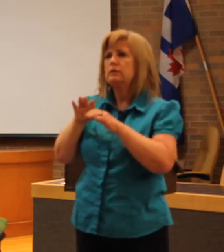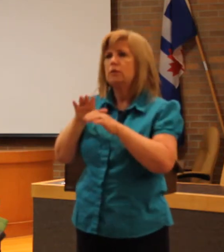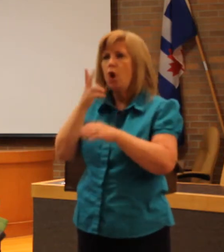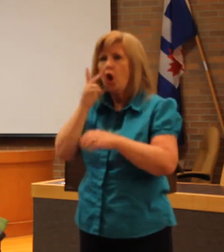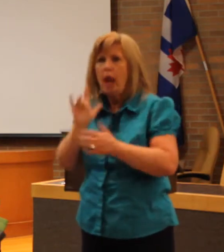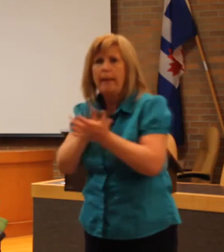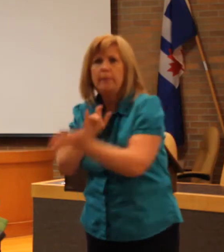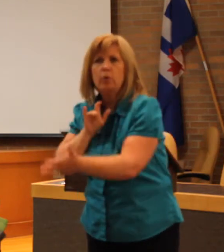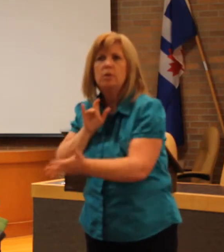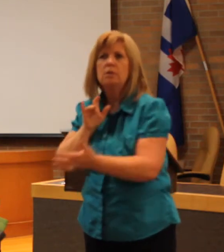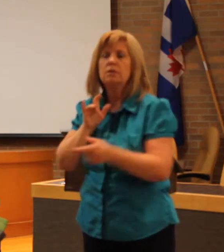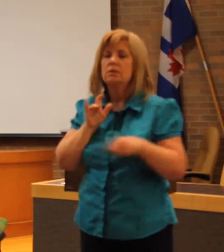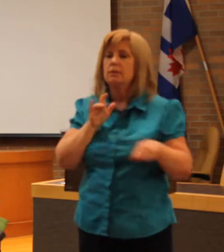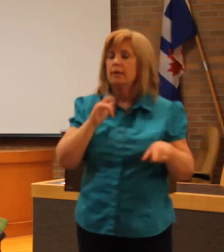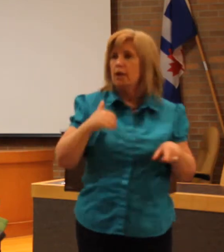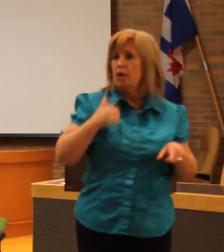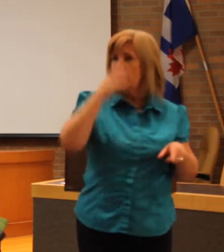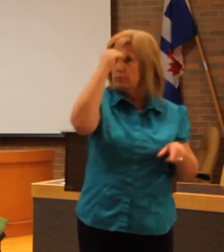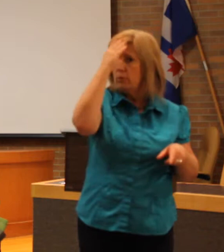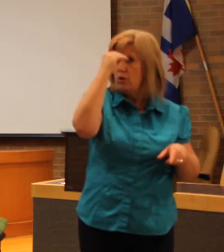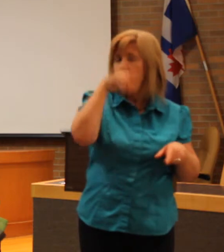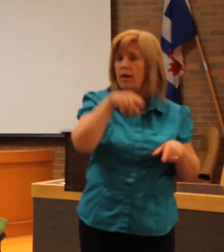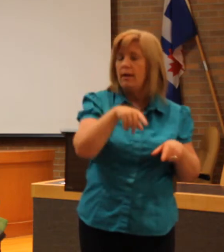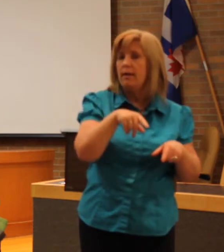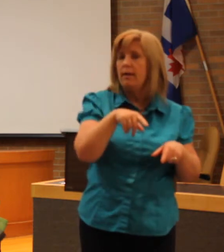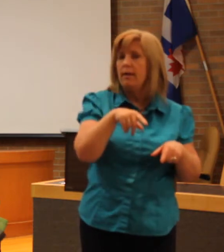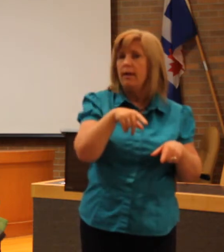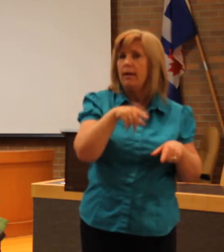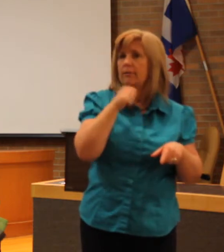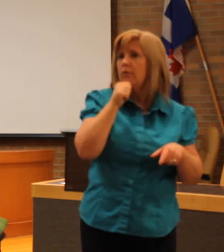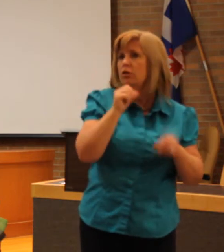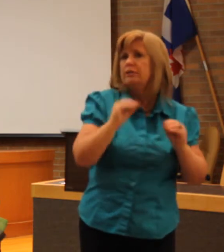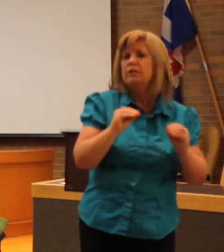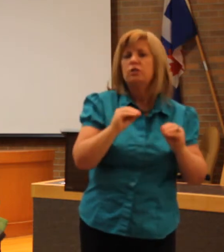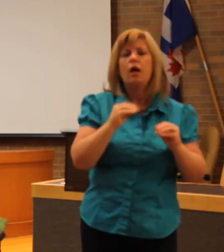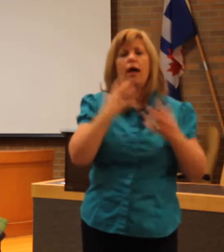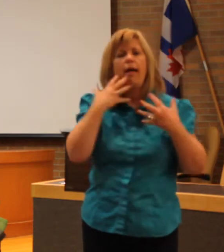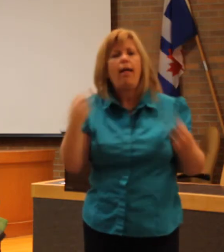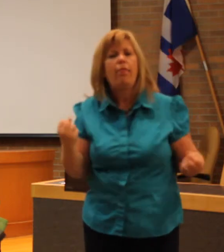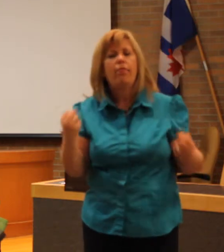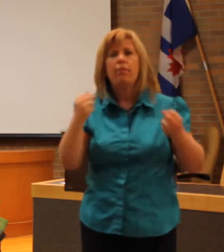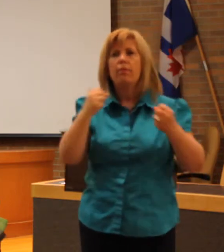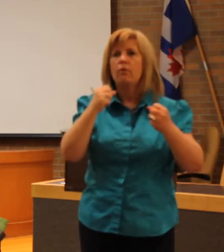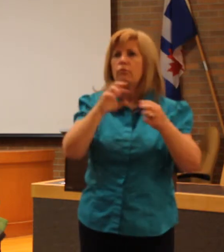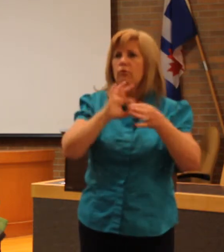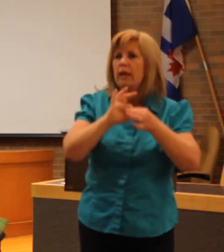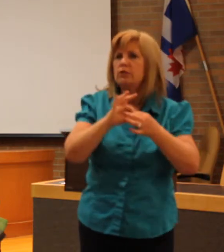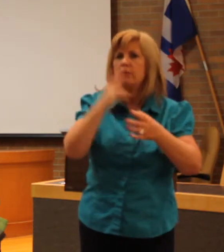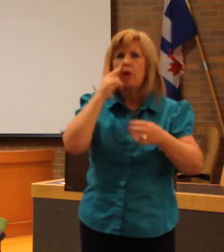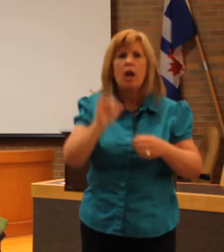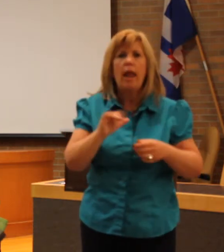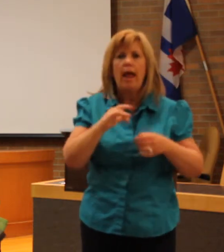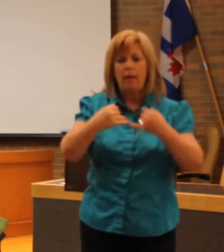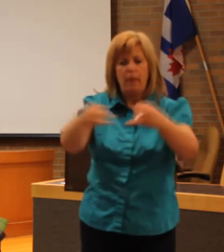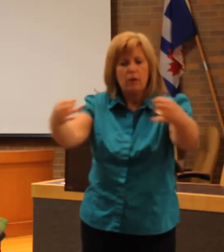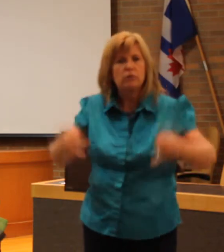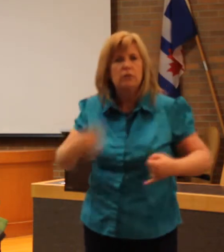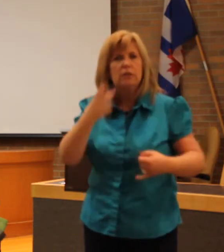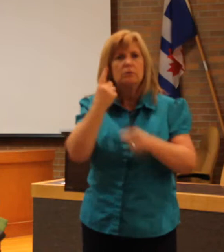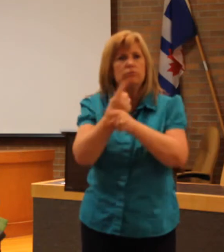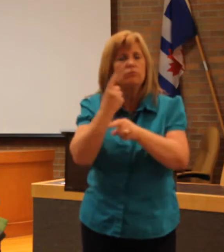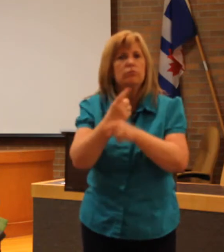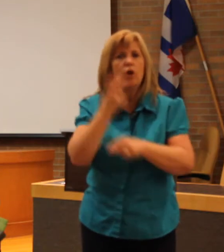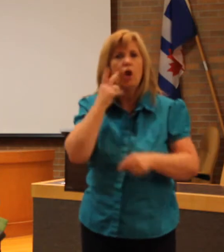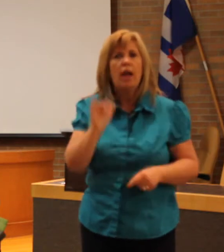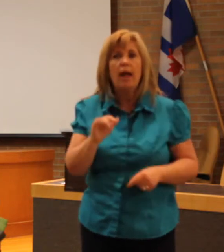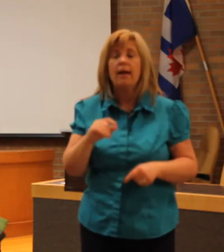be taught about what's a healthy relationship and what are healthy boundaries. Furthermore, when somebody is abused, there might be a lack of